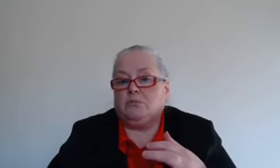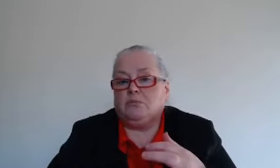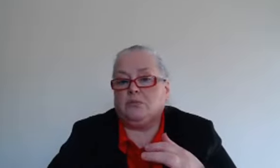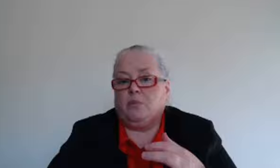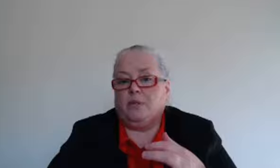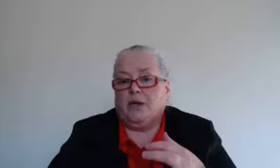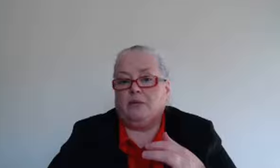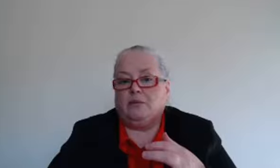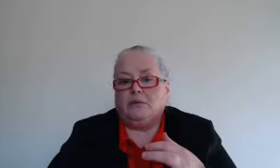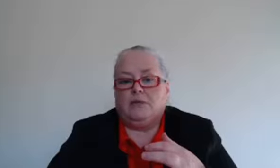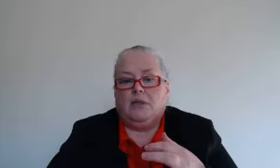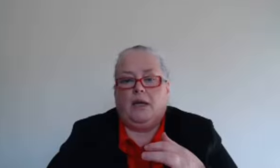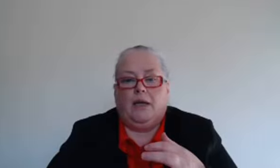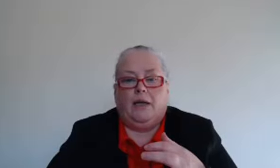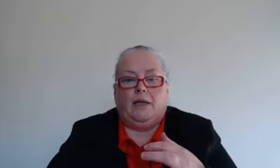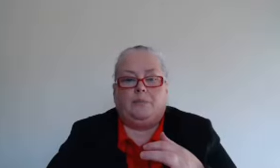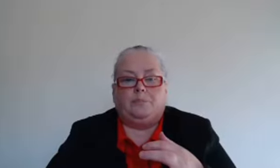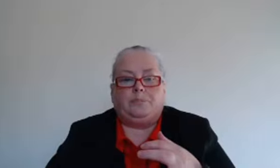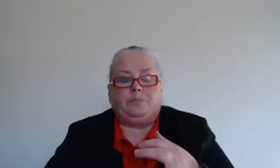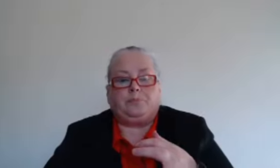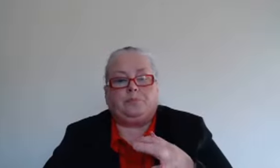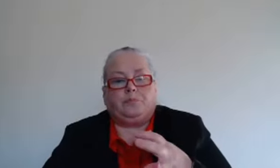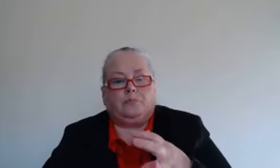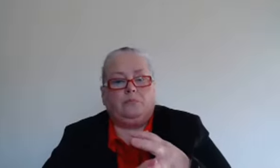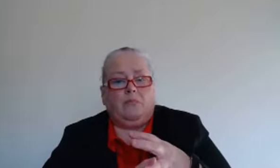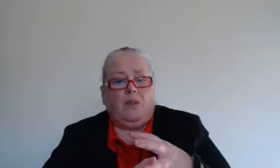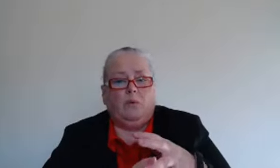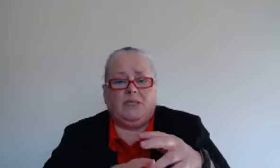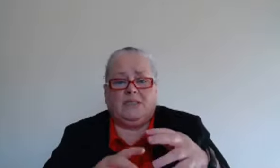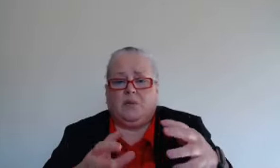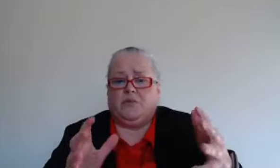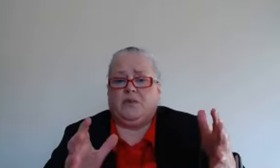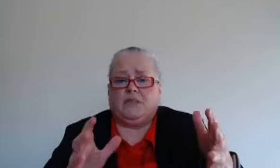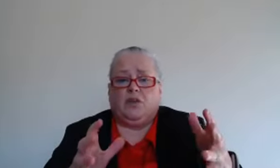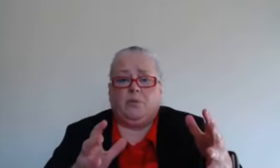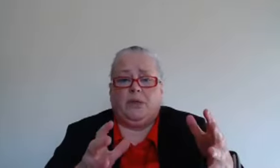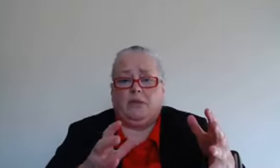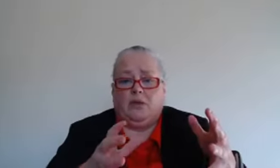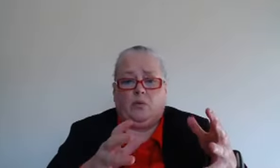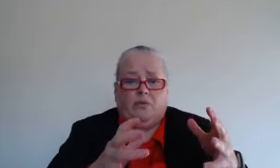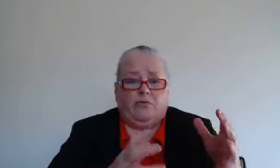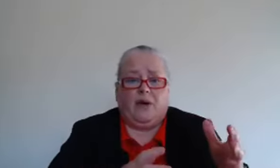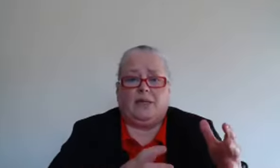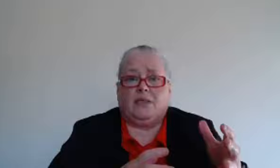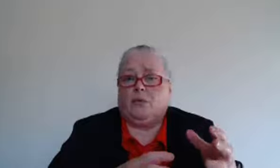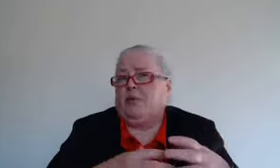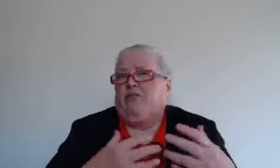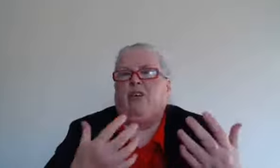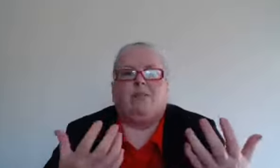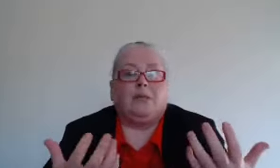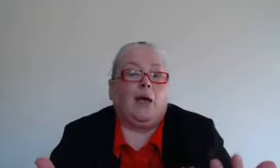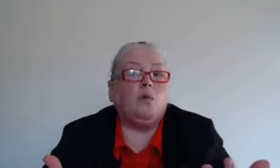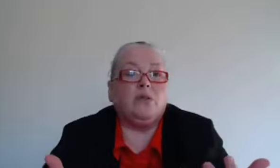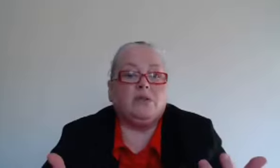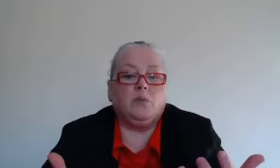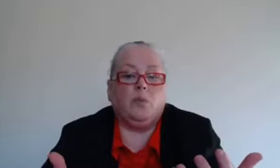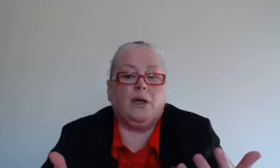could be there with these types of fears it could be you know we're afraid that we'll be found out in some way